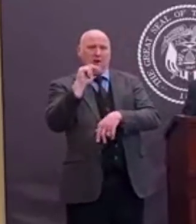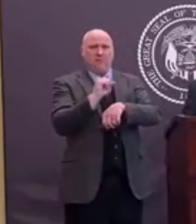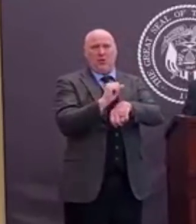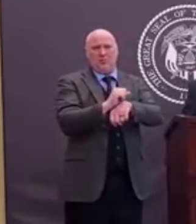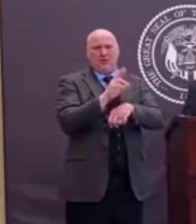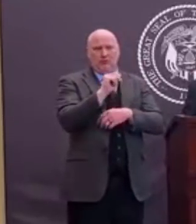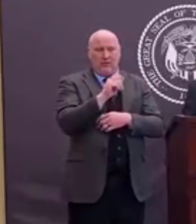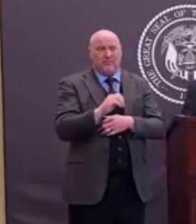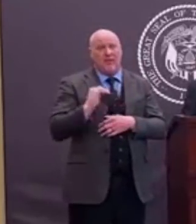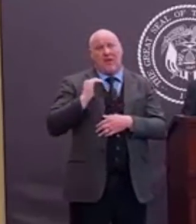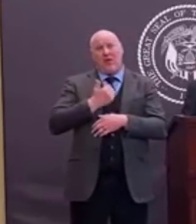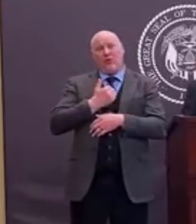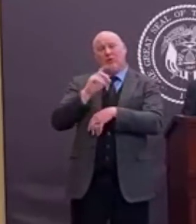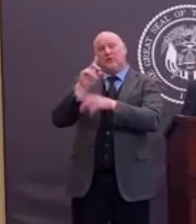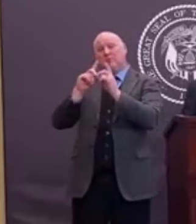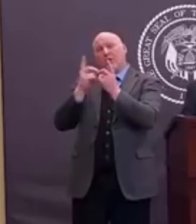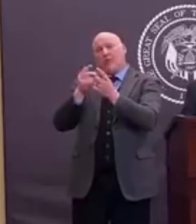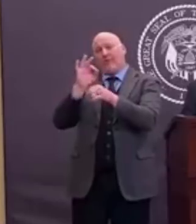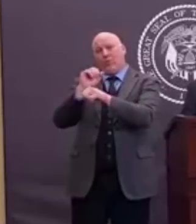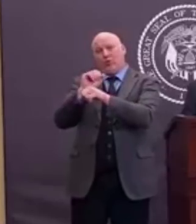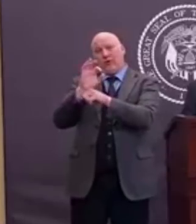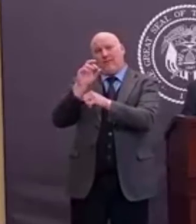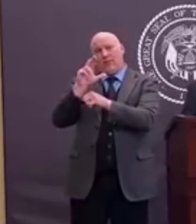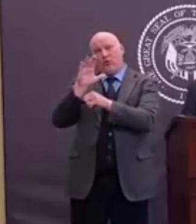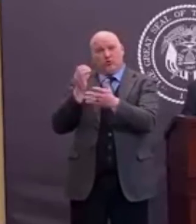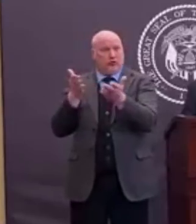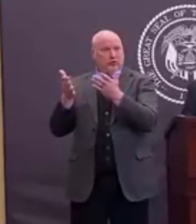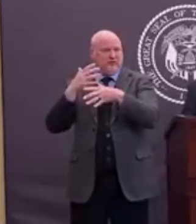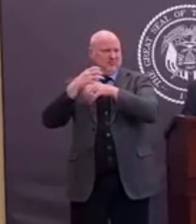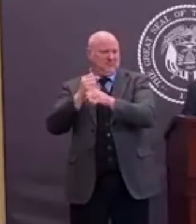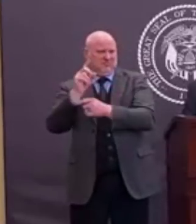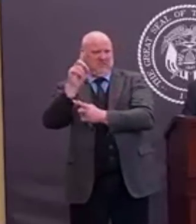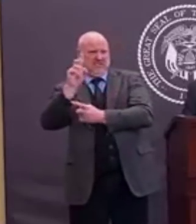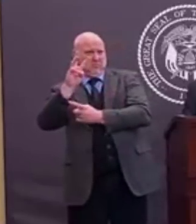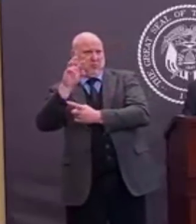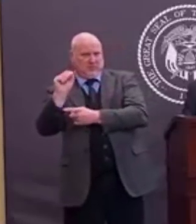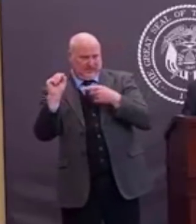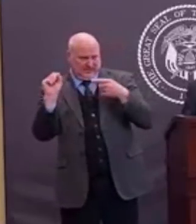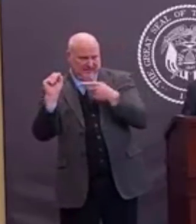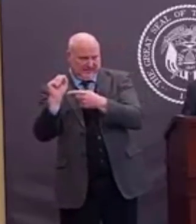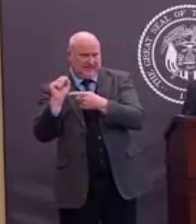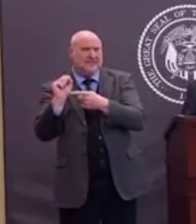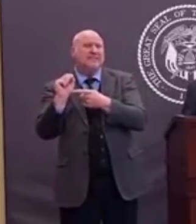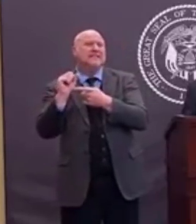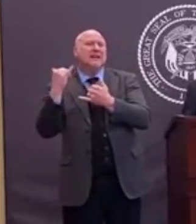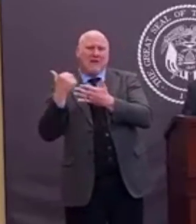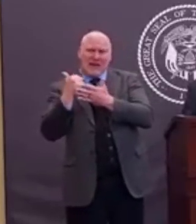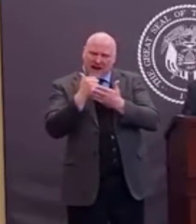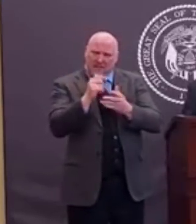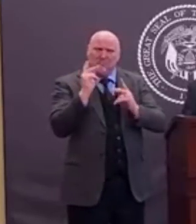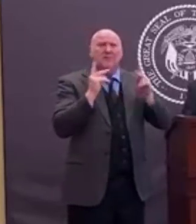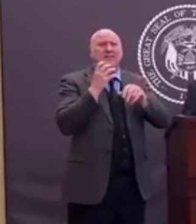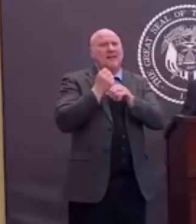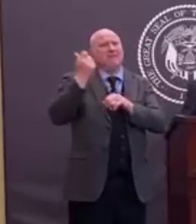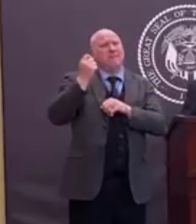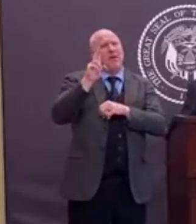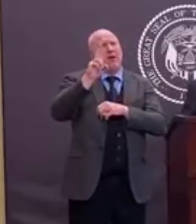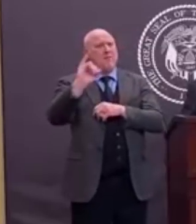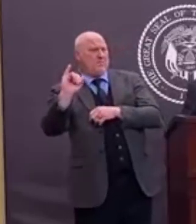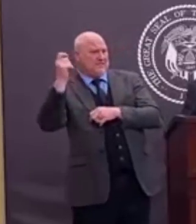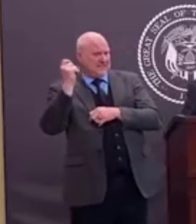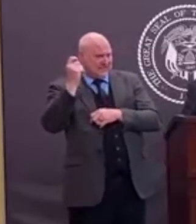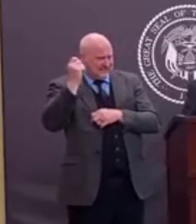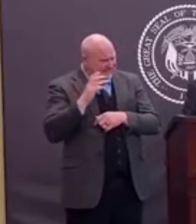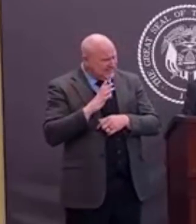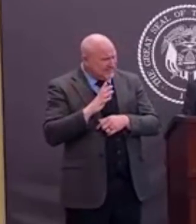insurance to take care of their needs, but also to help them get a job. We have jobs